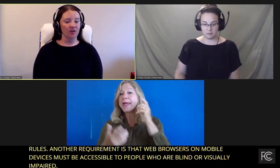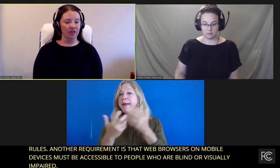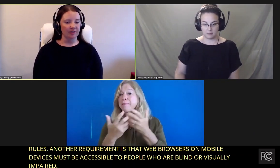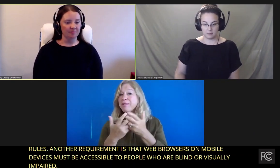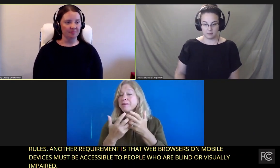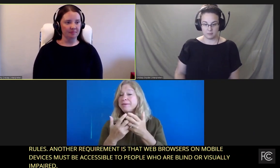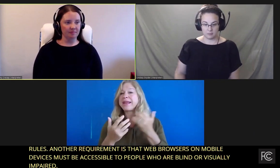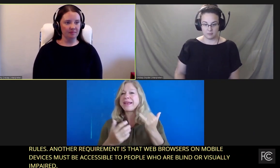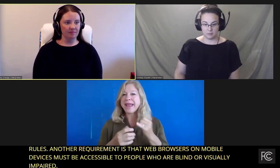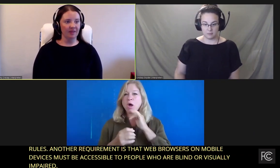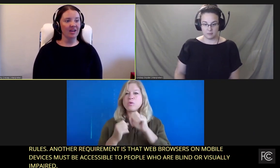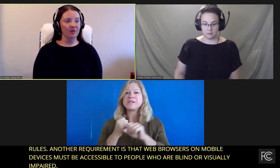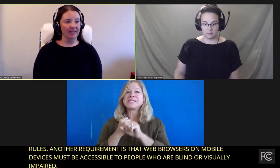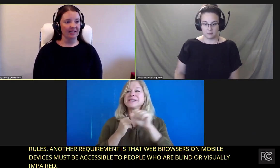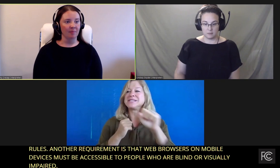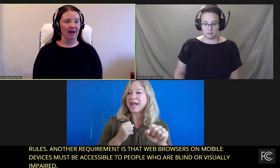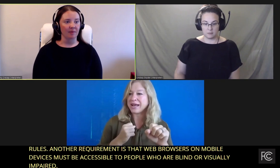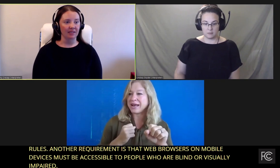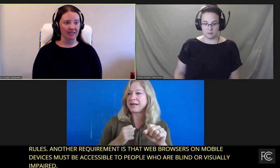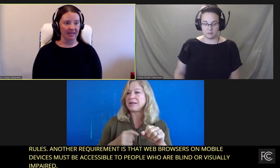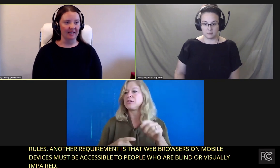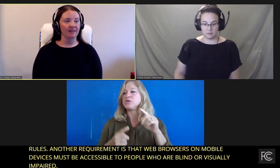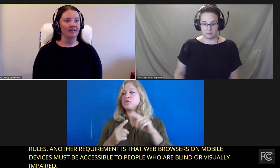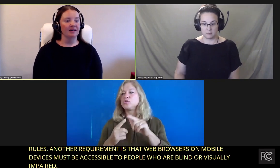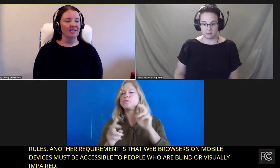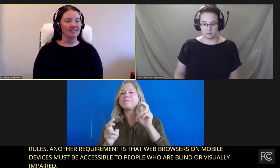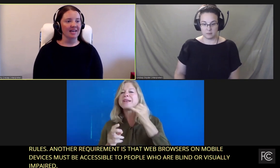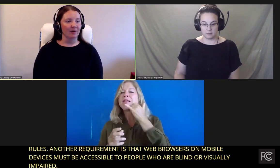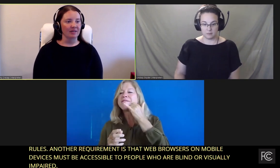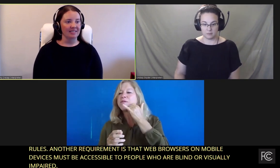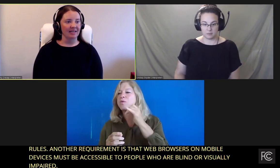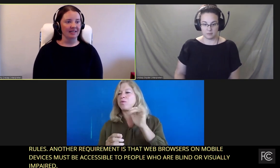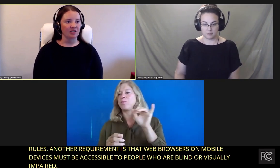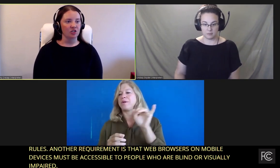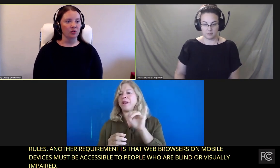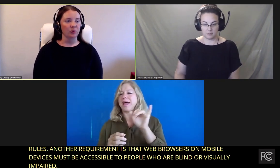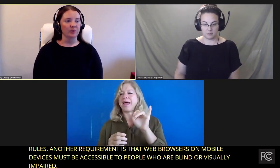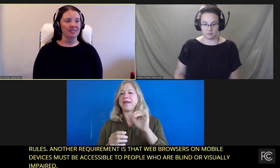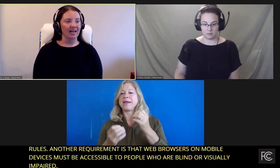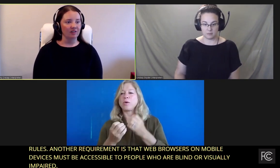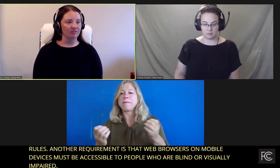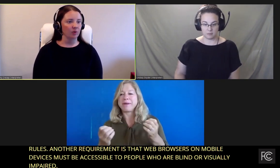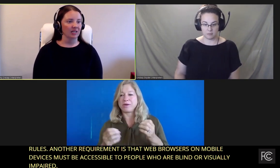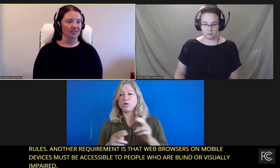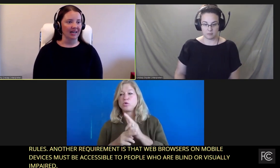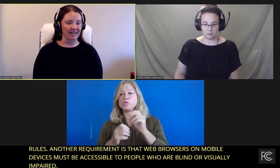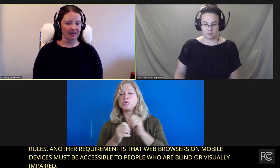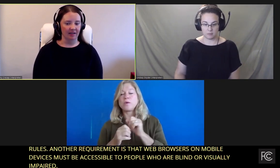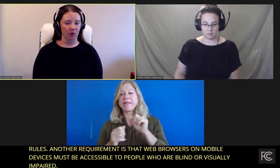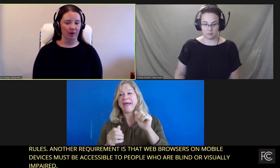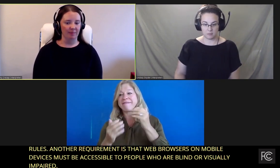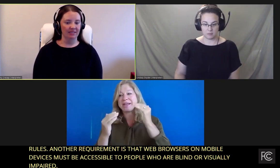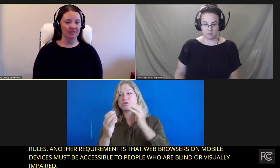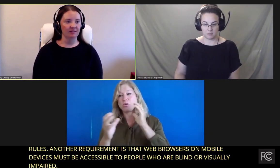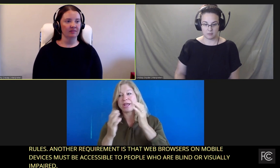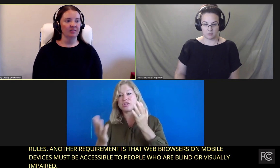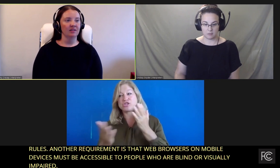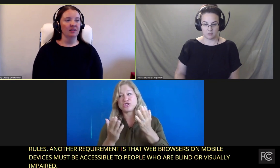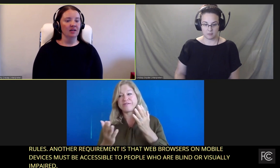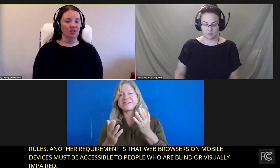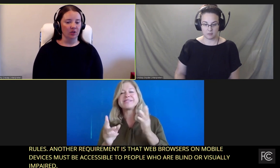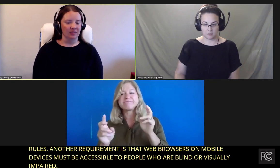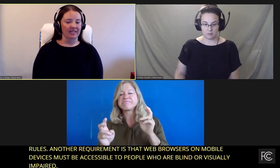Third, hearing aid compatibility is now extended to telephone-like equipment